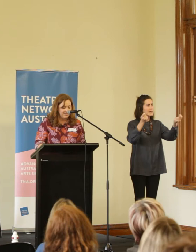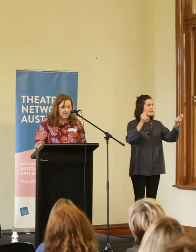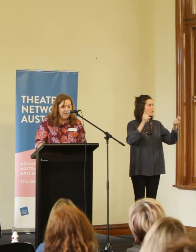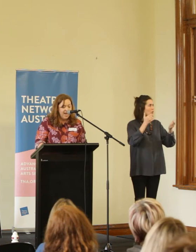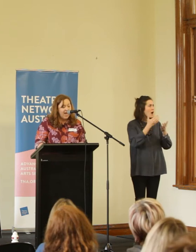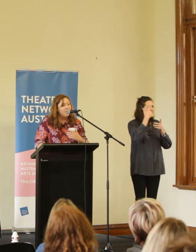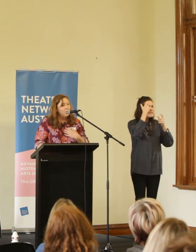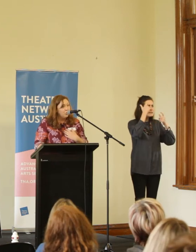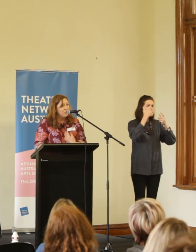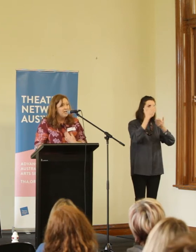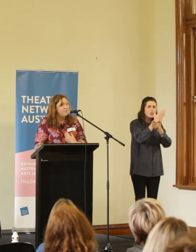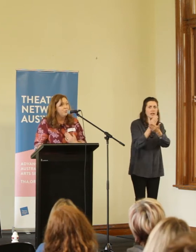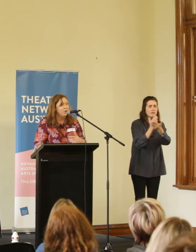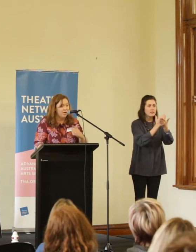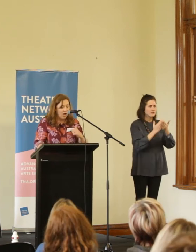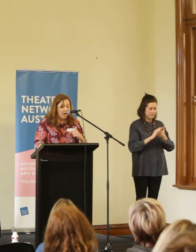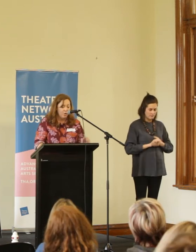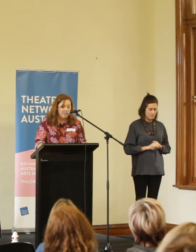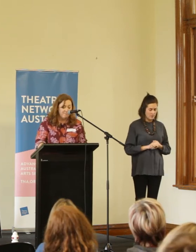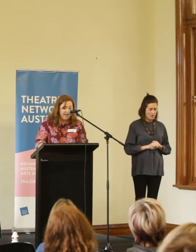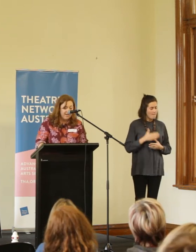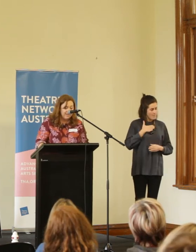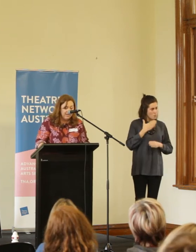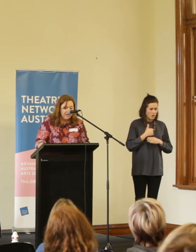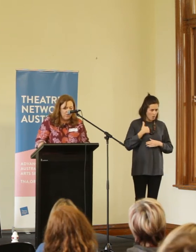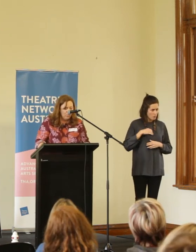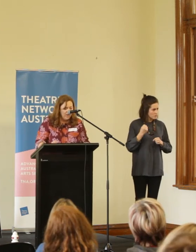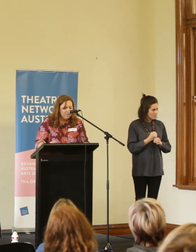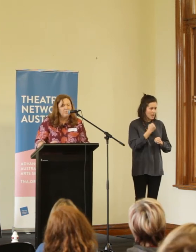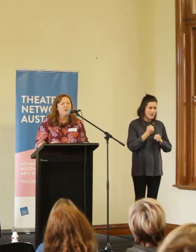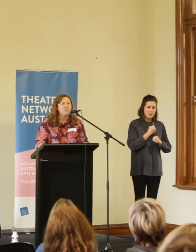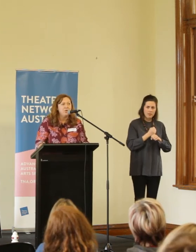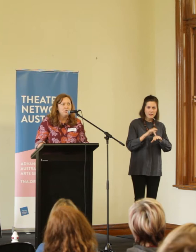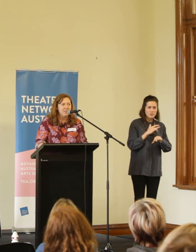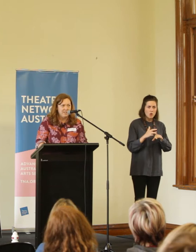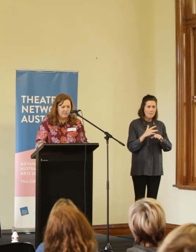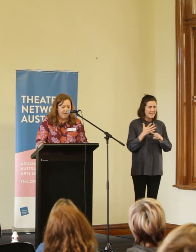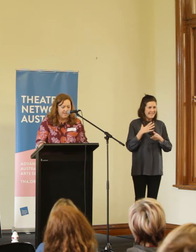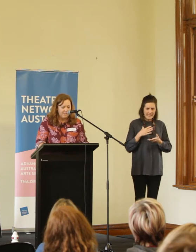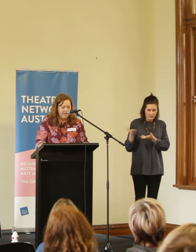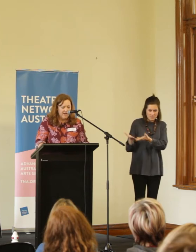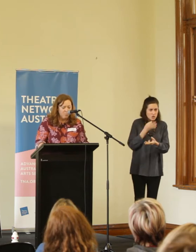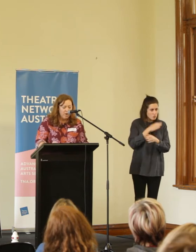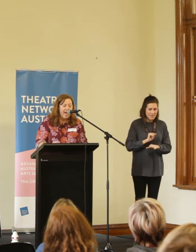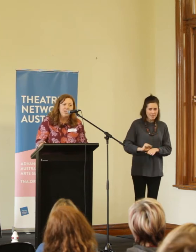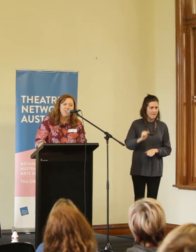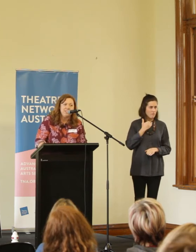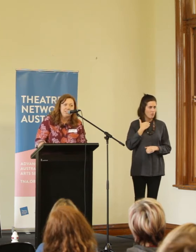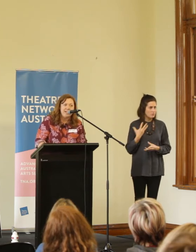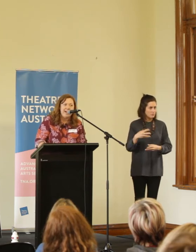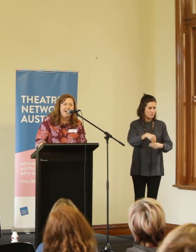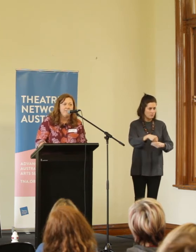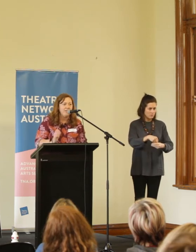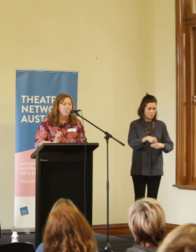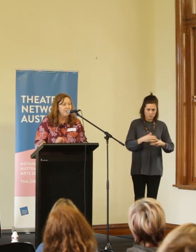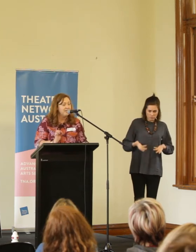ideas? And crucially for the work that I wanted to make, where was the voice of children in this debate? And what agency